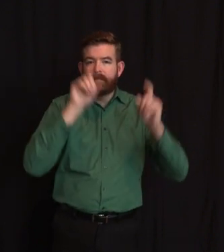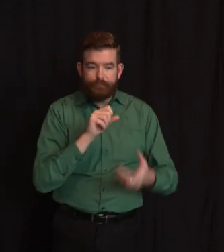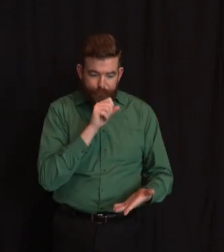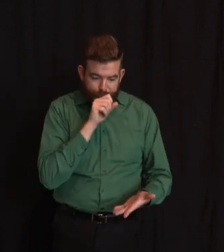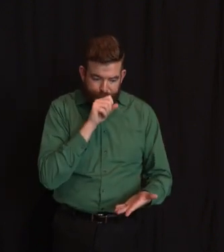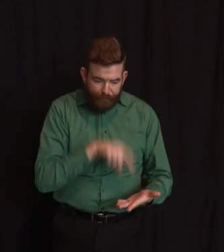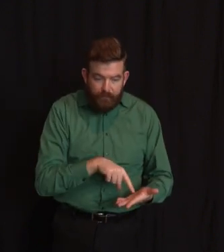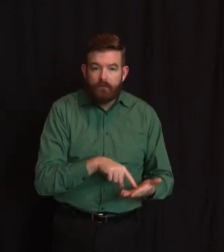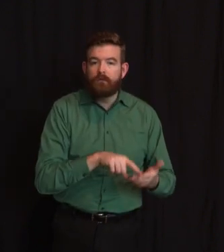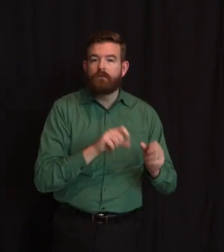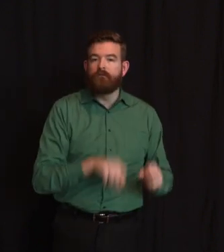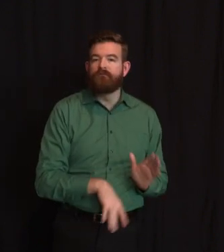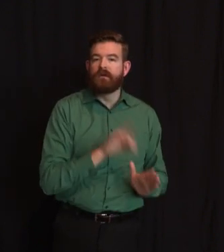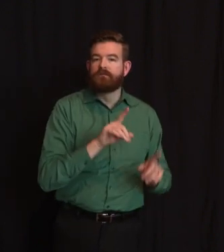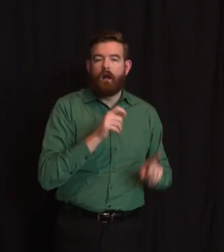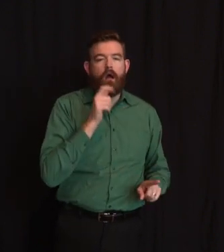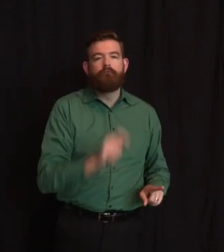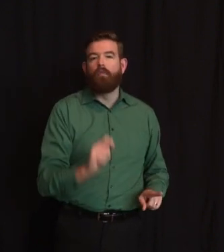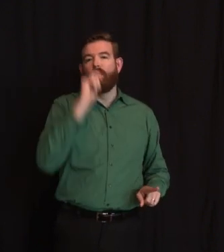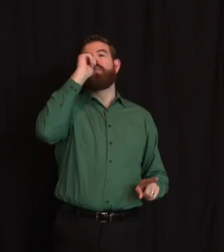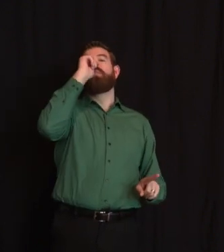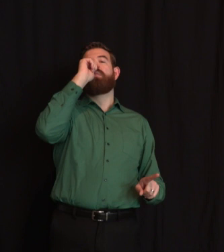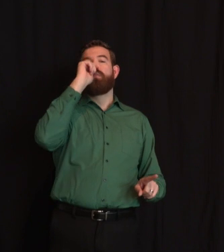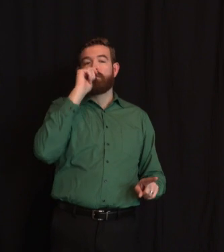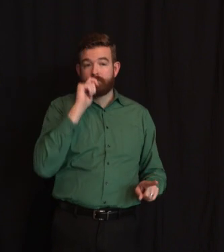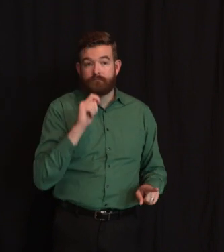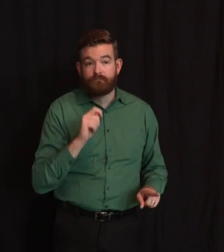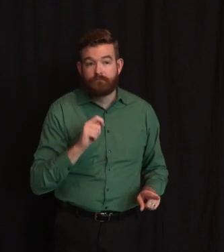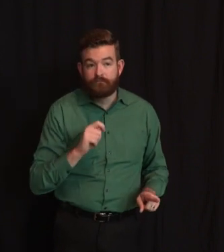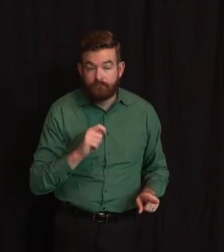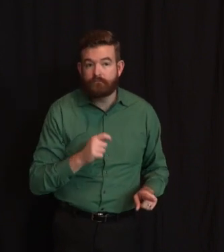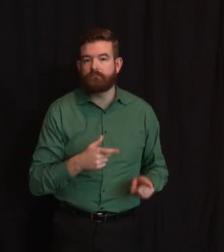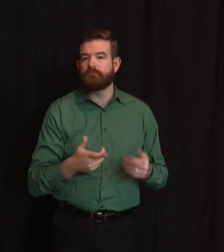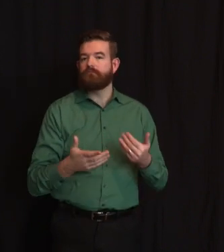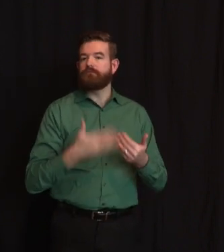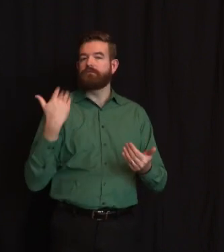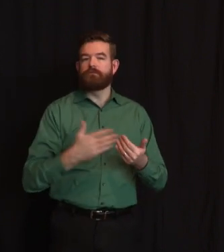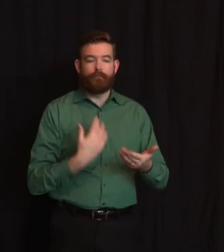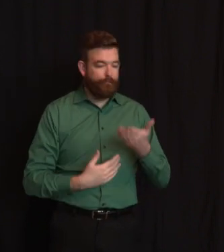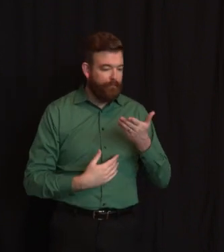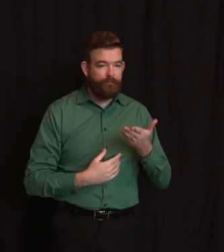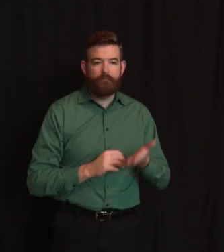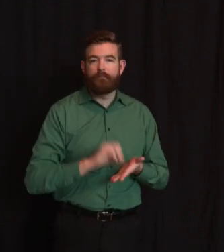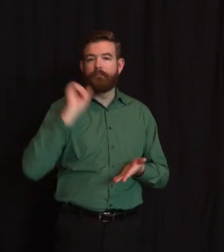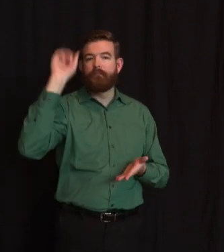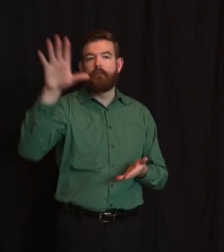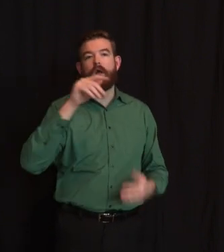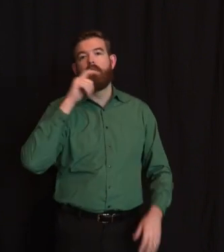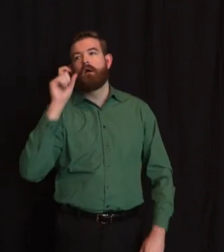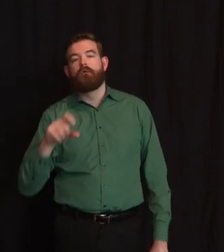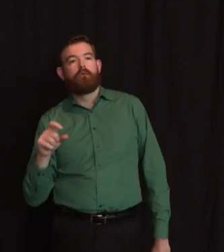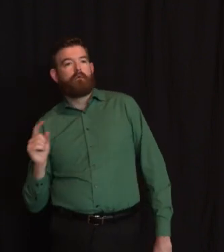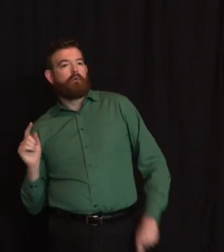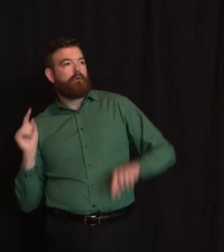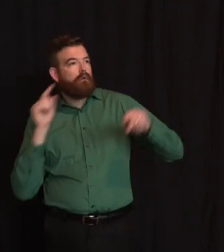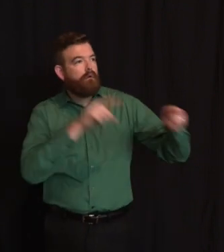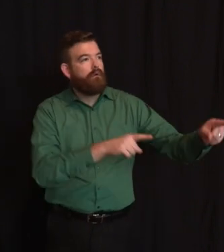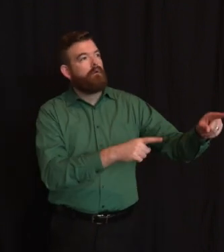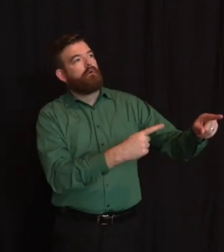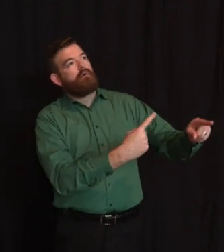a lot less reliance on health care workers, PPE, et cetera, but you get an answer back very quickly. That's what